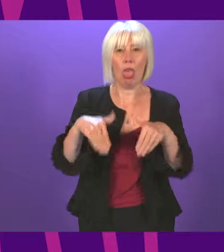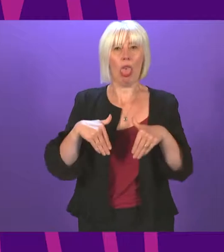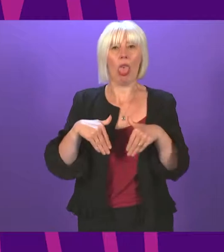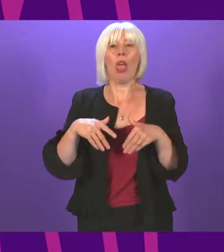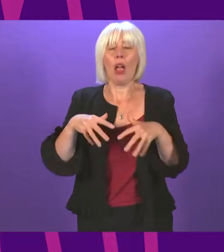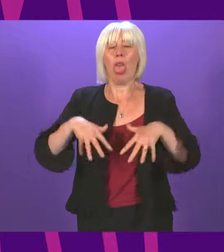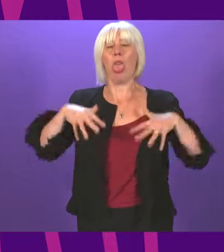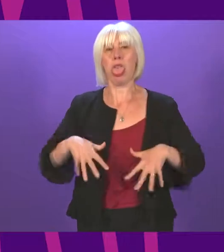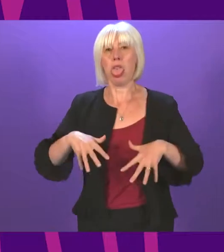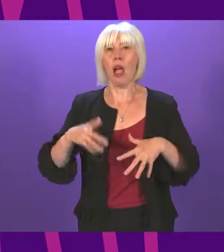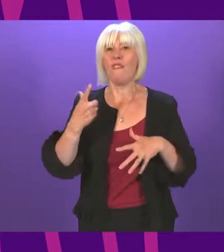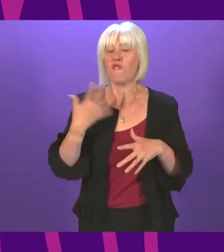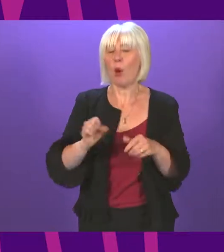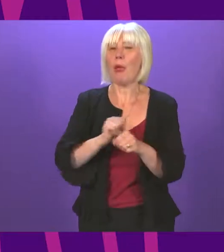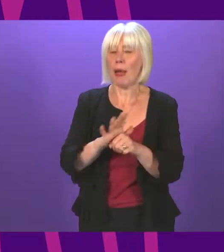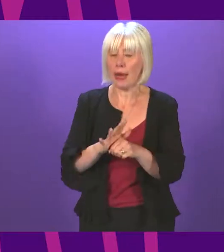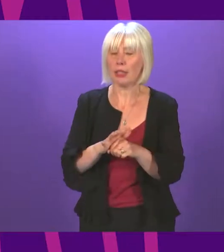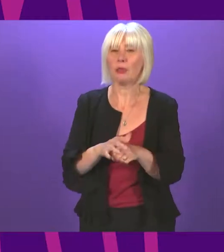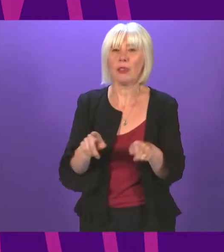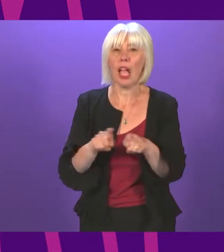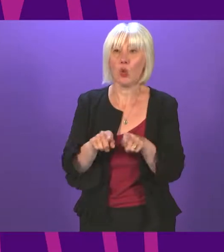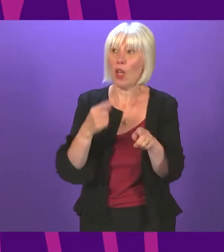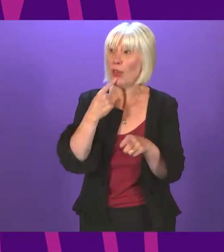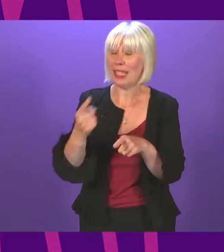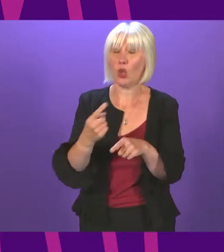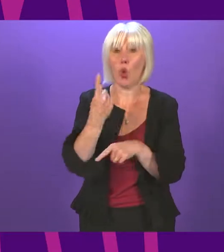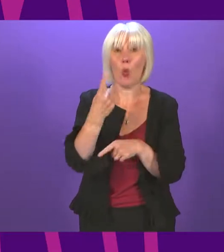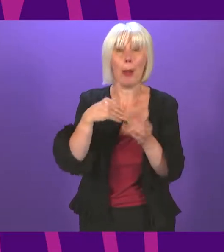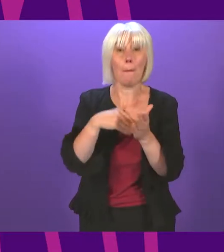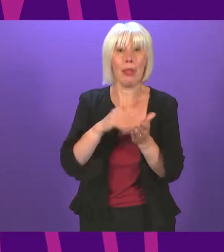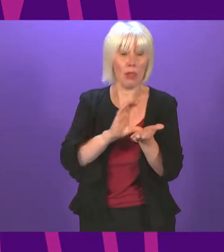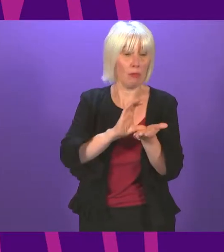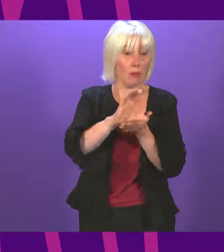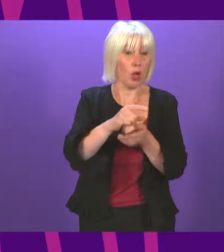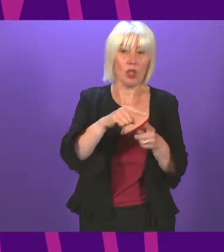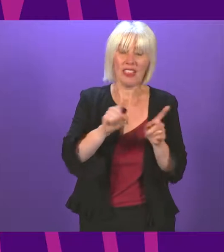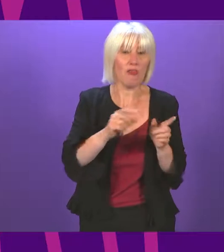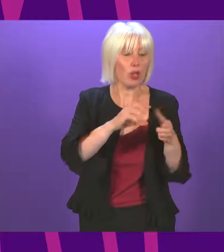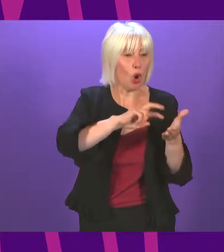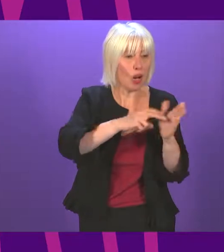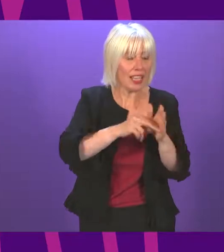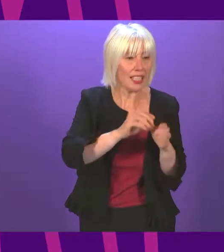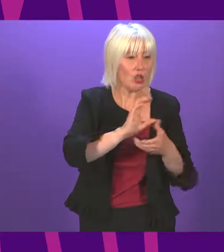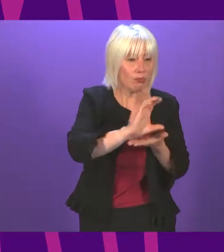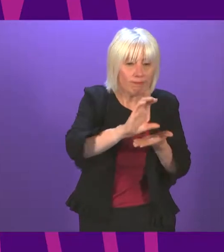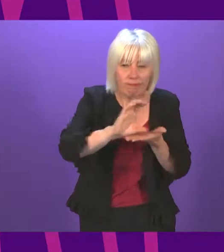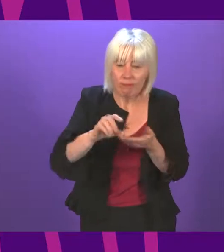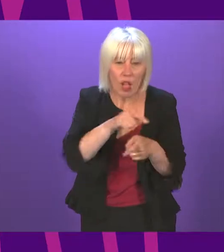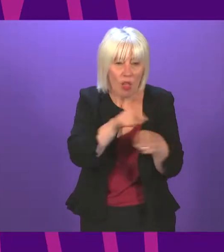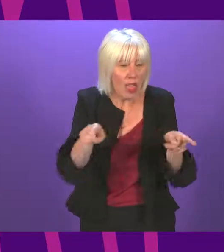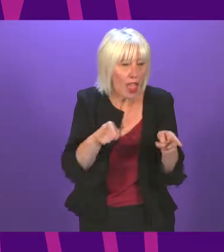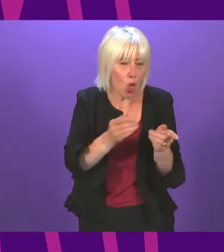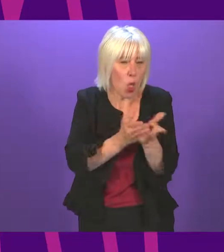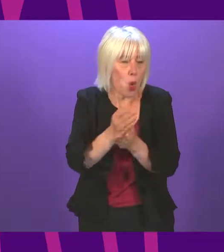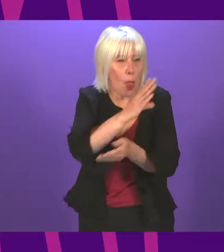in. On the 29th of July, we announced almost £1 million in funding to organisations tackling isolation and loneliness over the